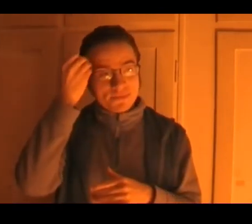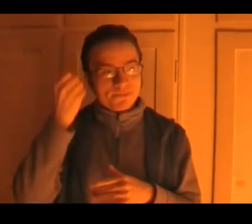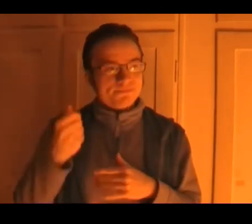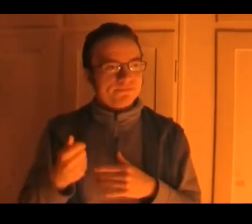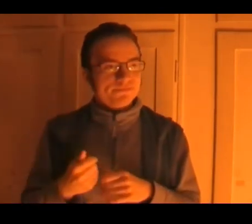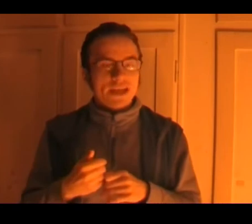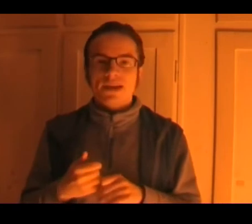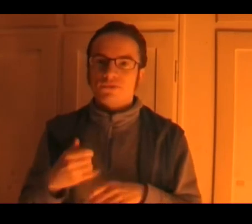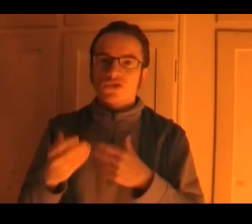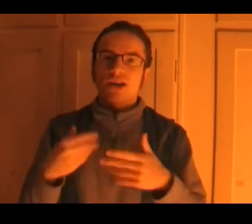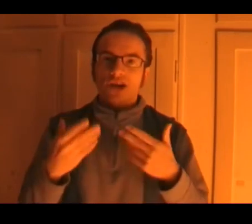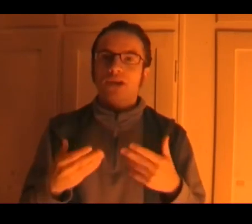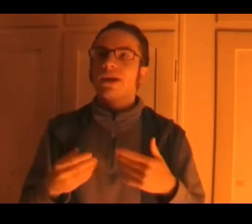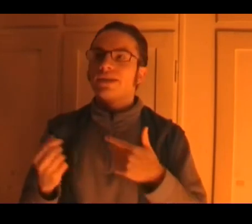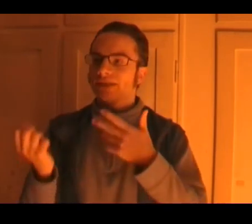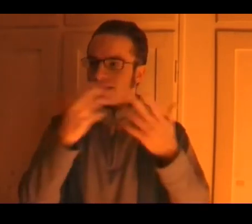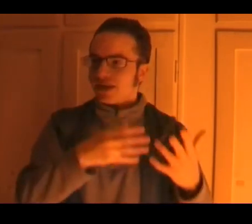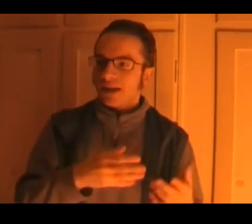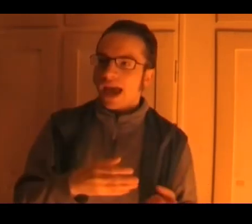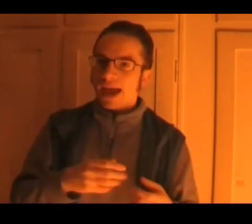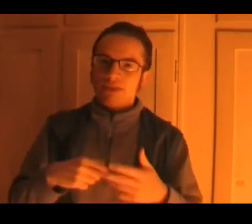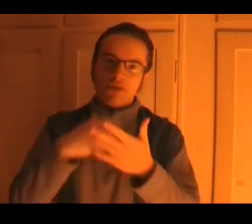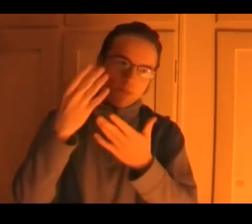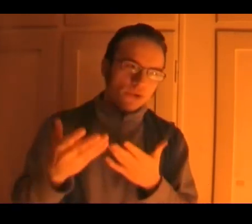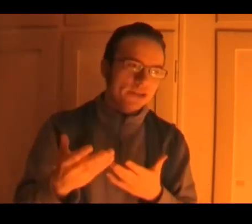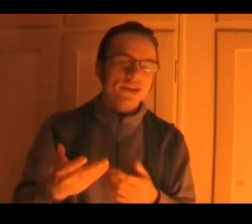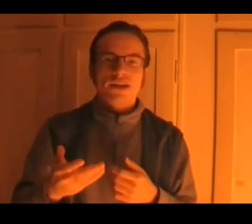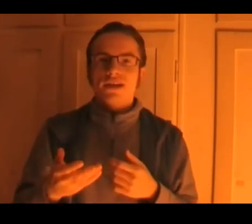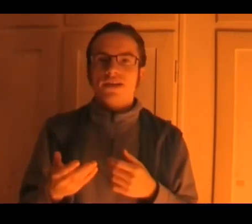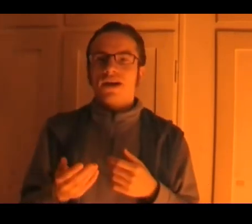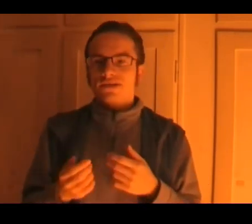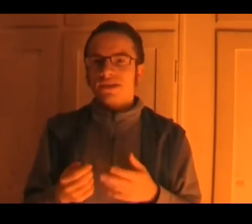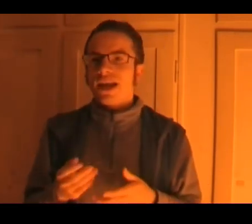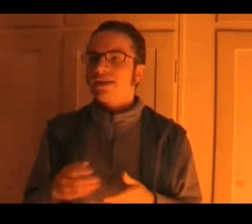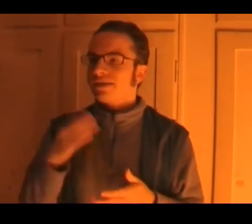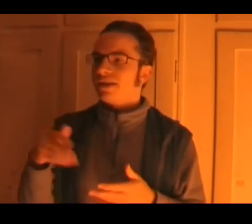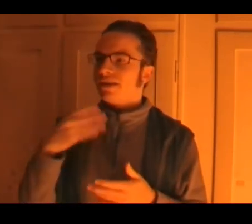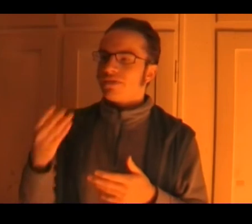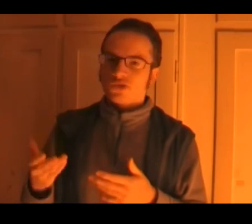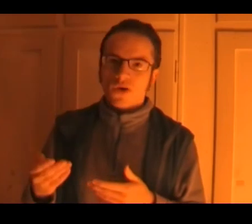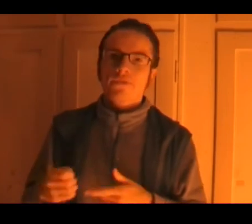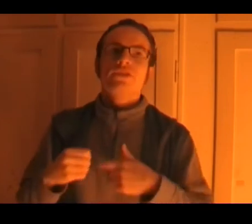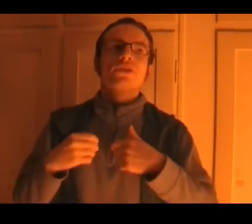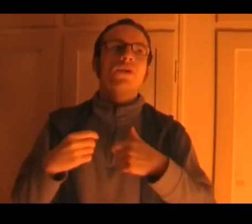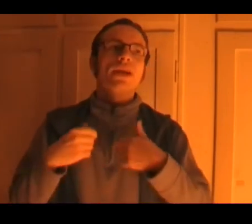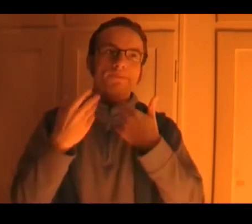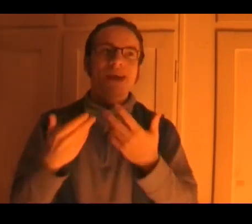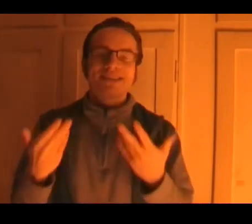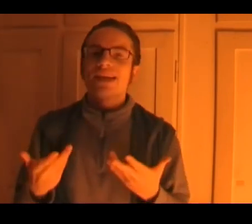attempt to try to document and they've uploaded in uh onto the net uh every so often so it makes sense